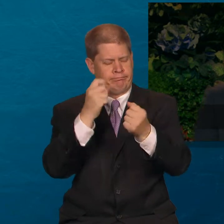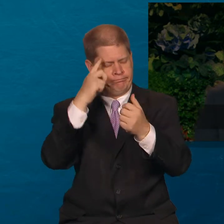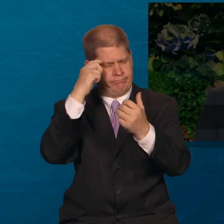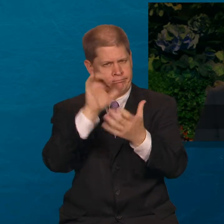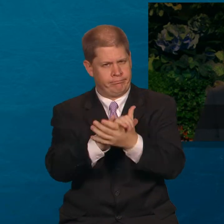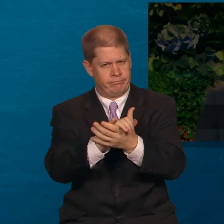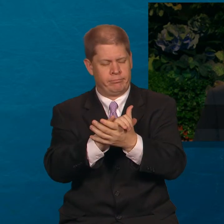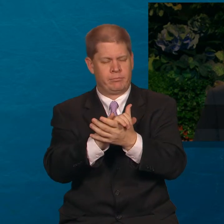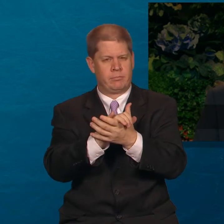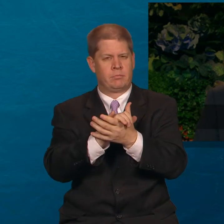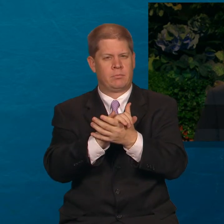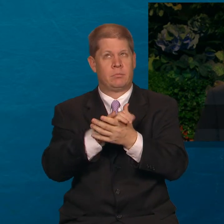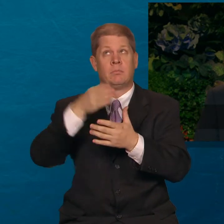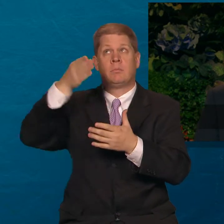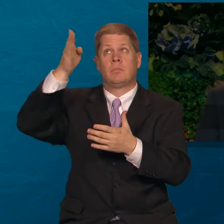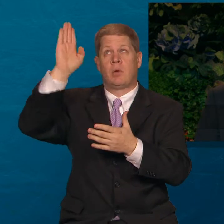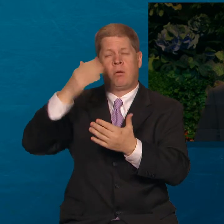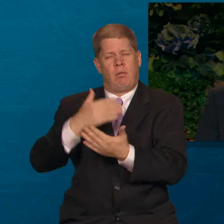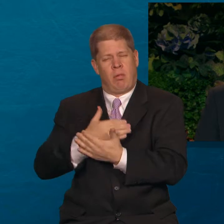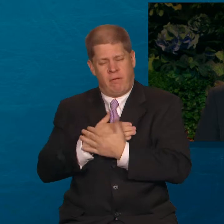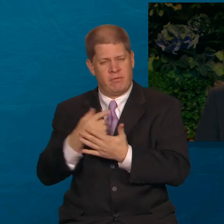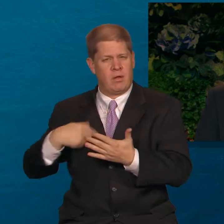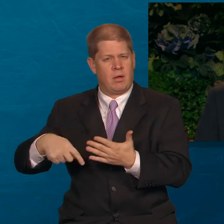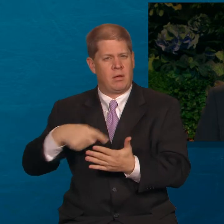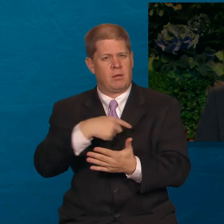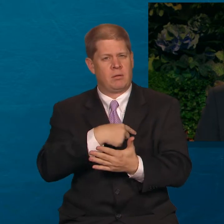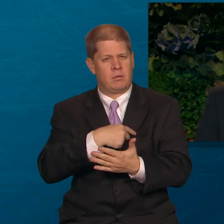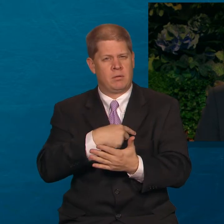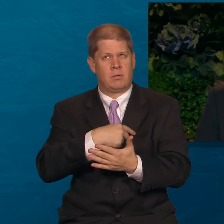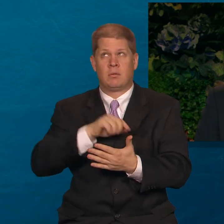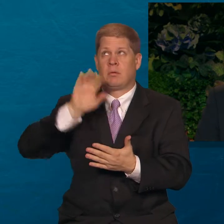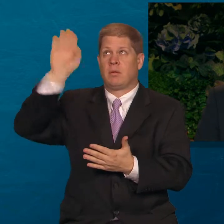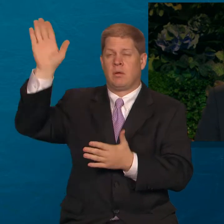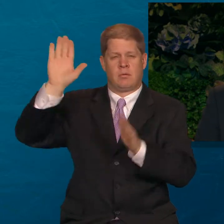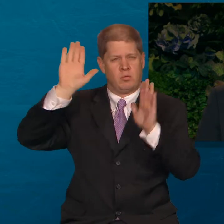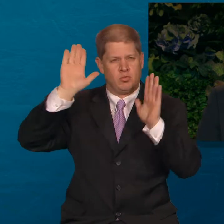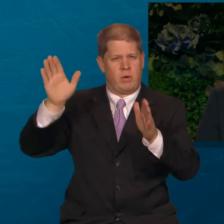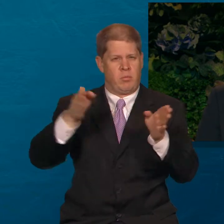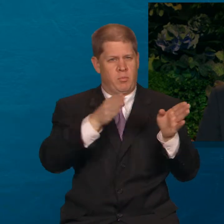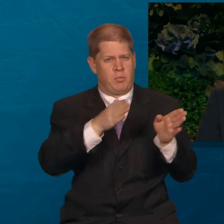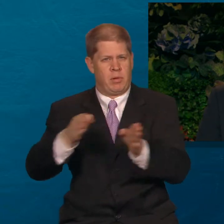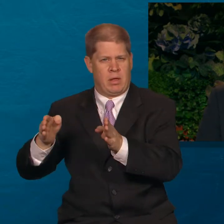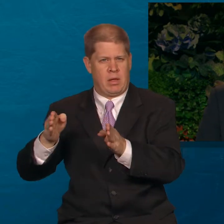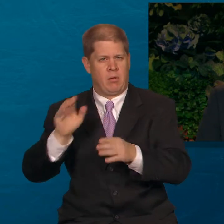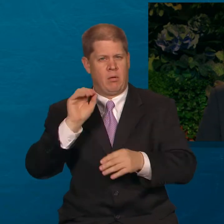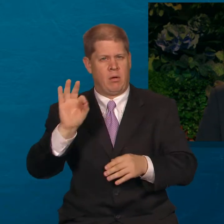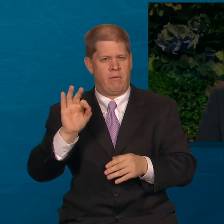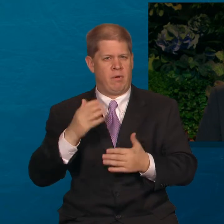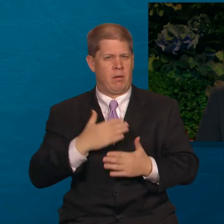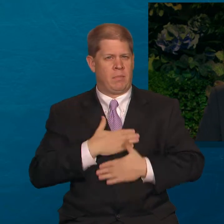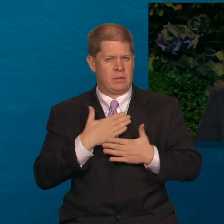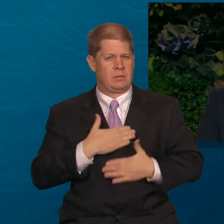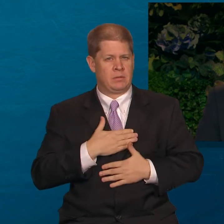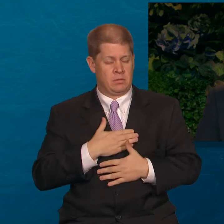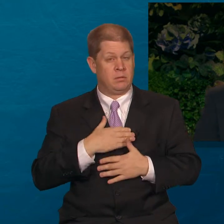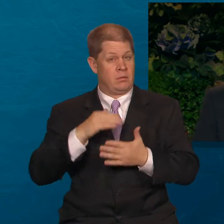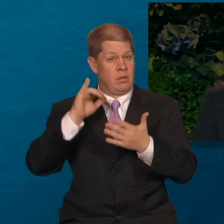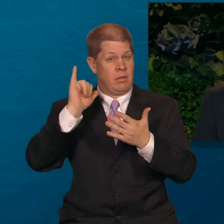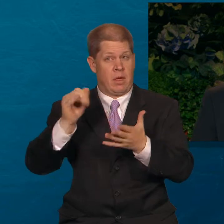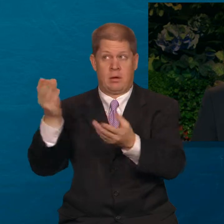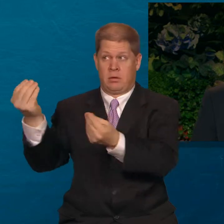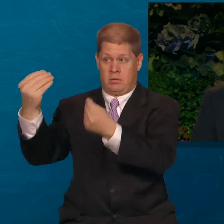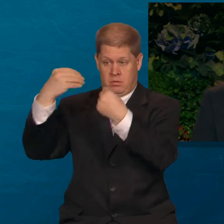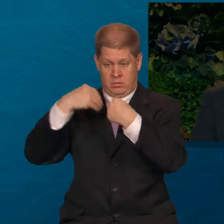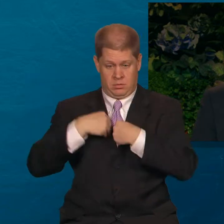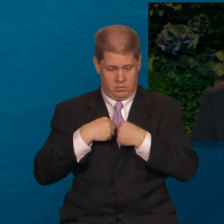reality of a loving Heavenly Father and His great and eternal plan of happiness, which has brought us to this